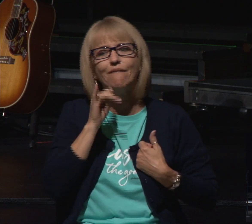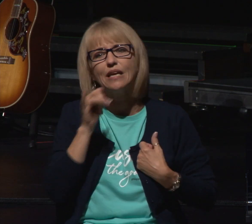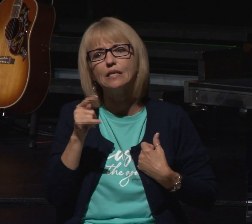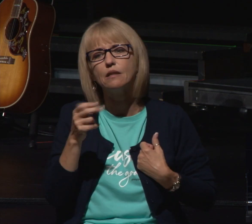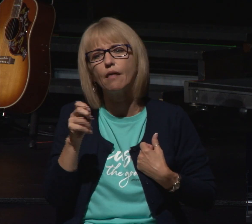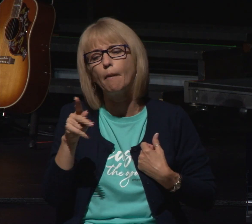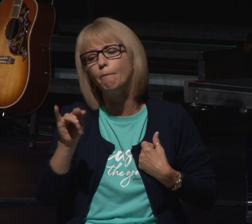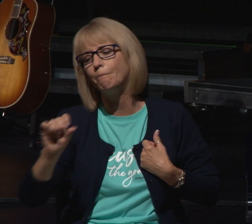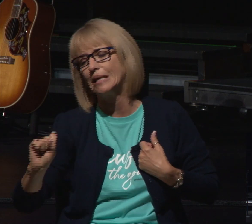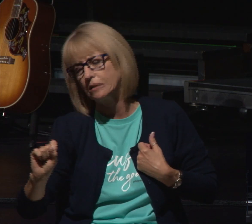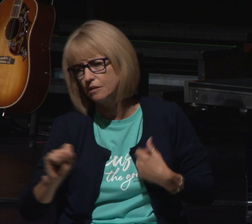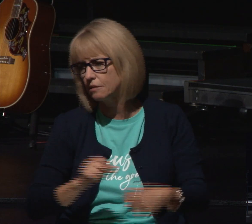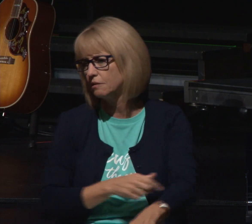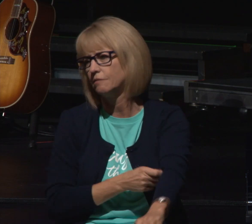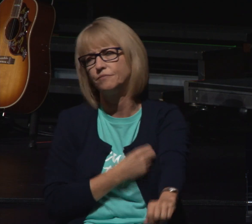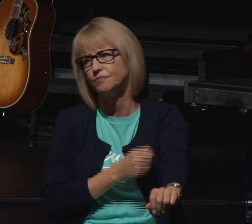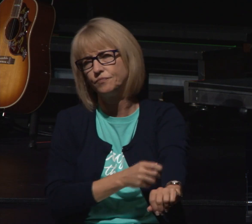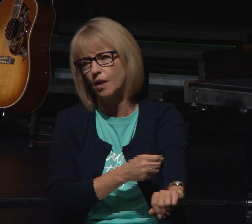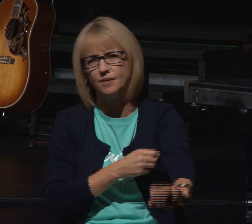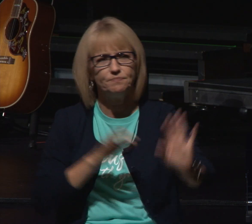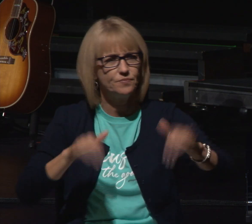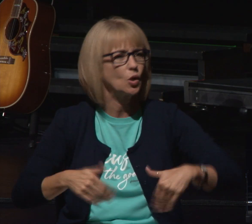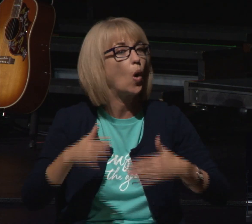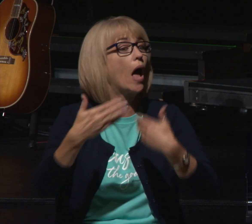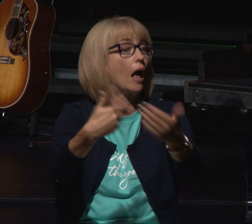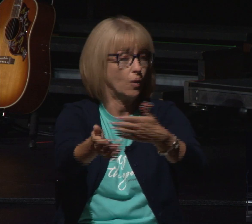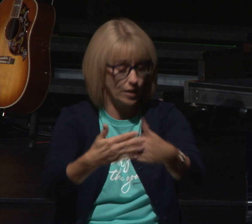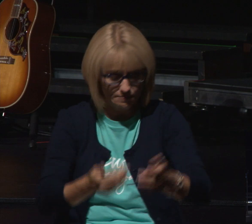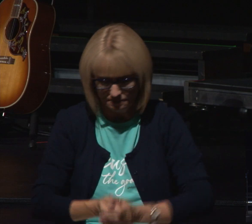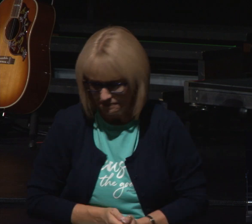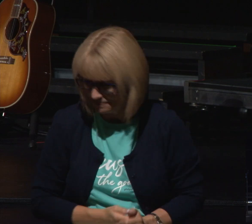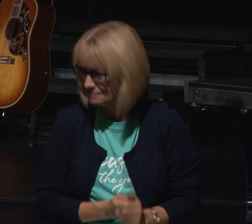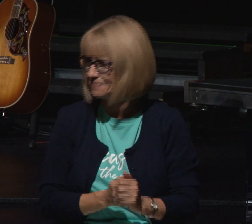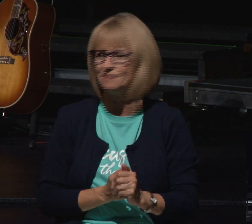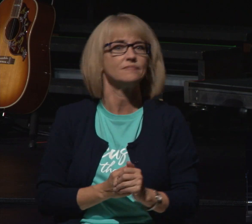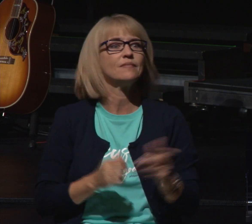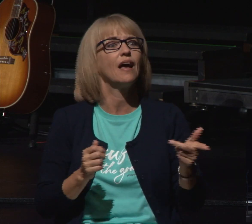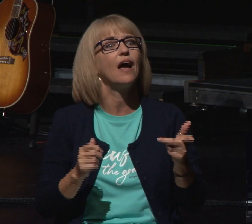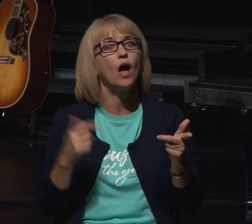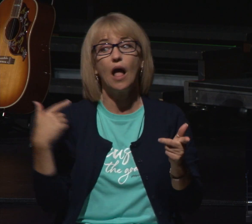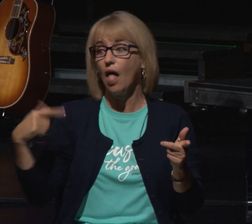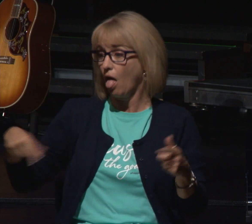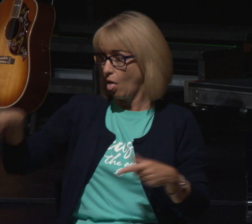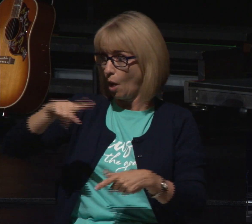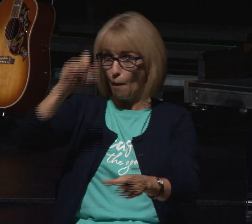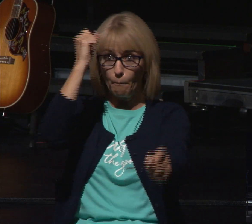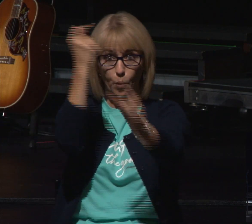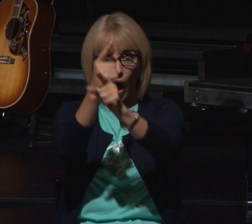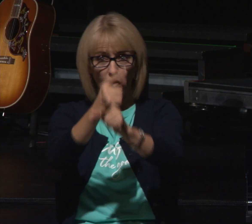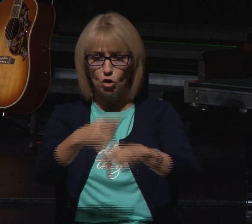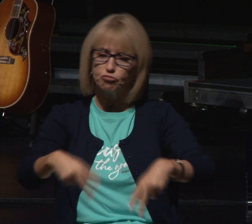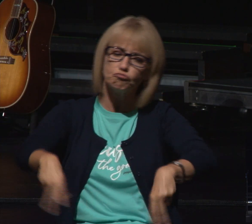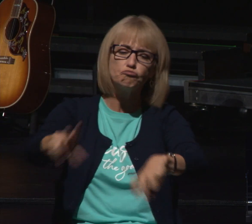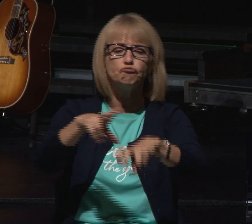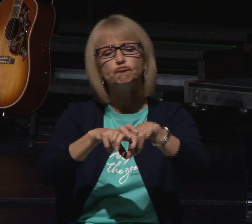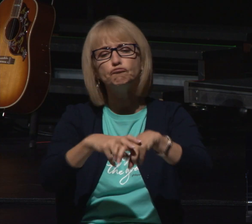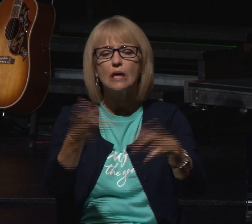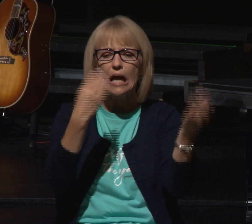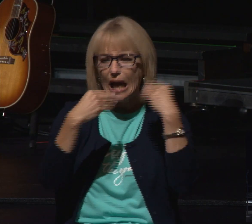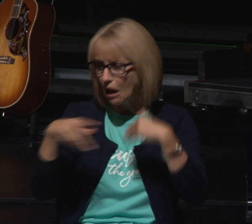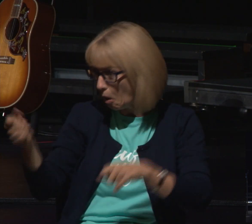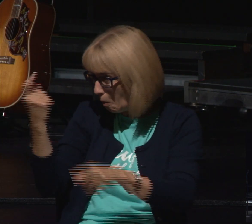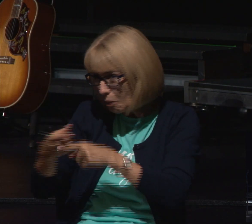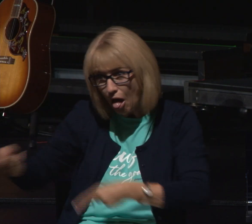then to show where they were at verse 25 it says and so they sat down to eat their meal so joseph is in the pit